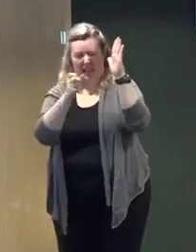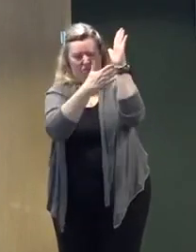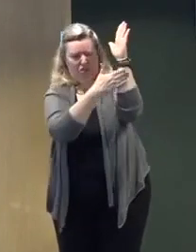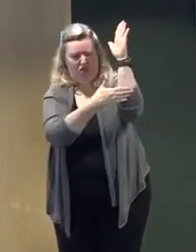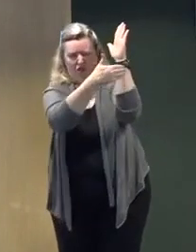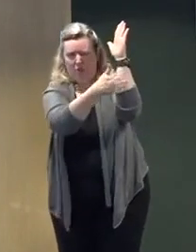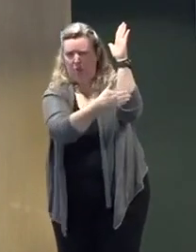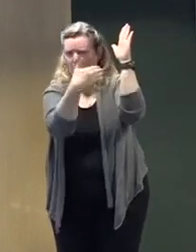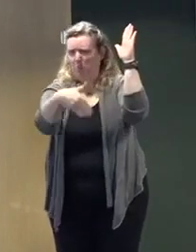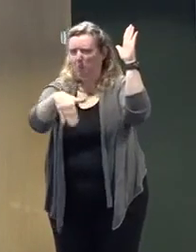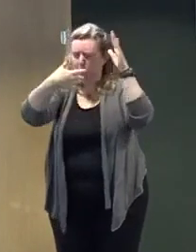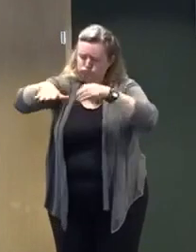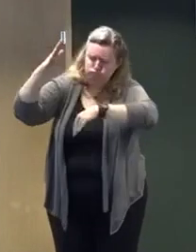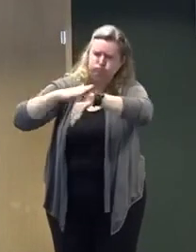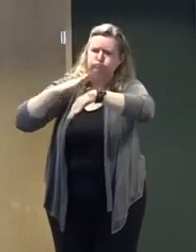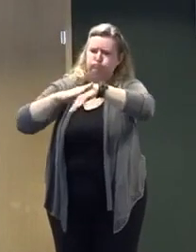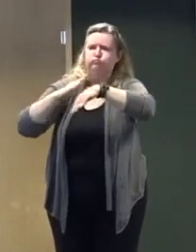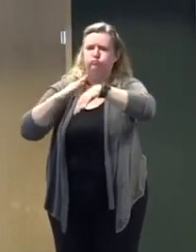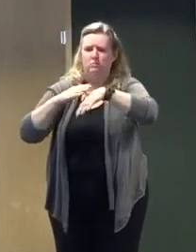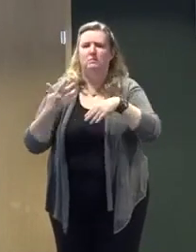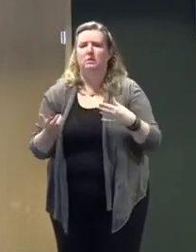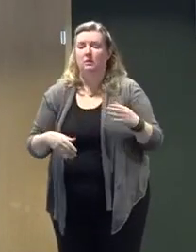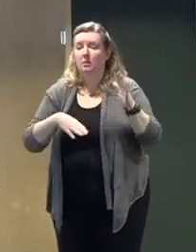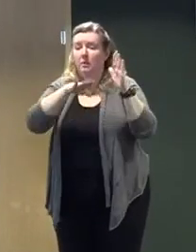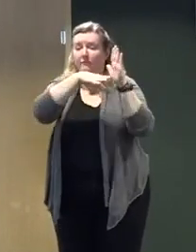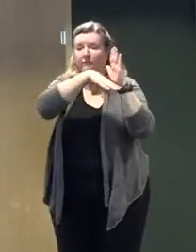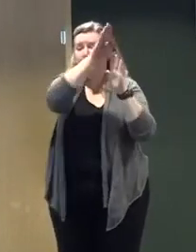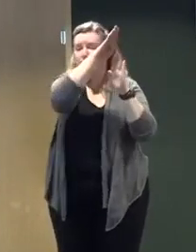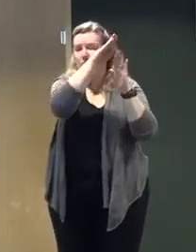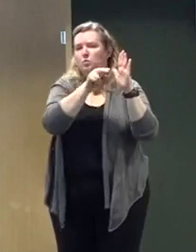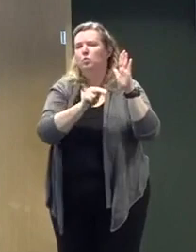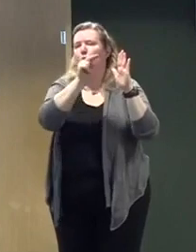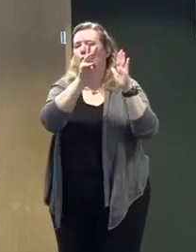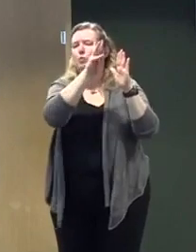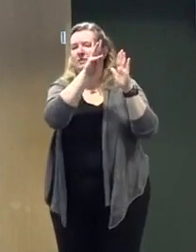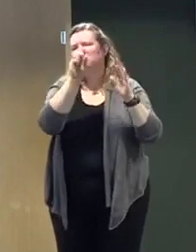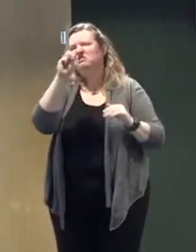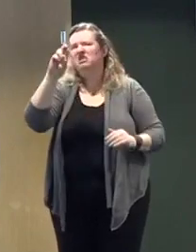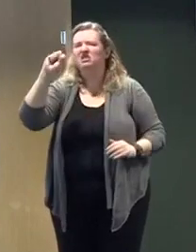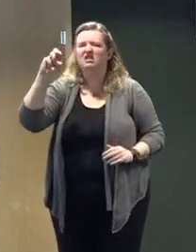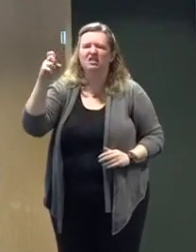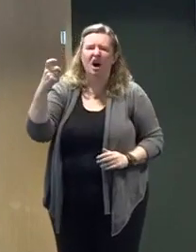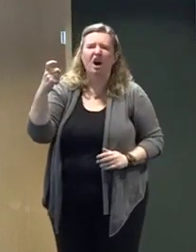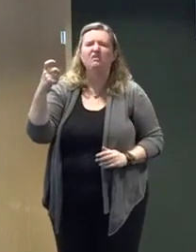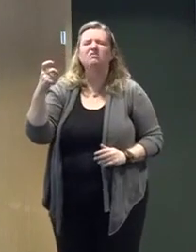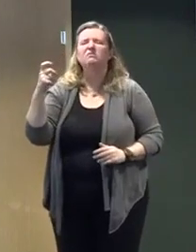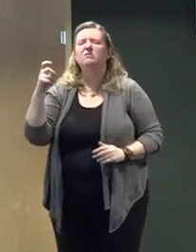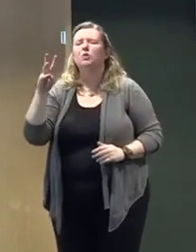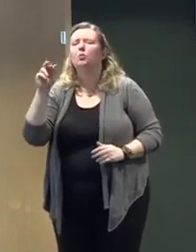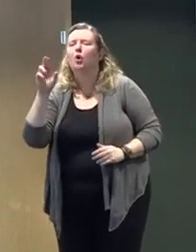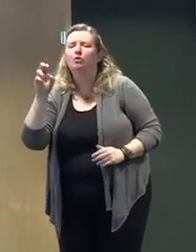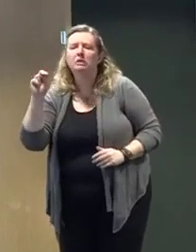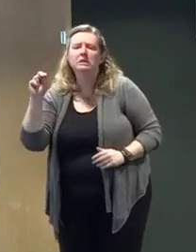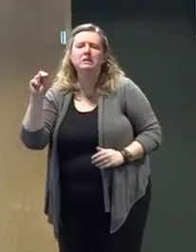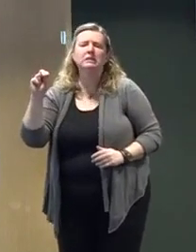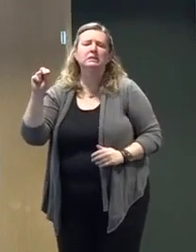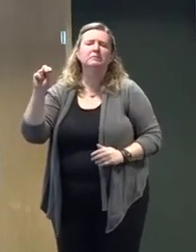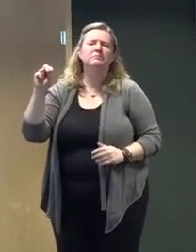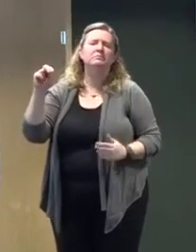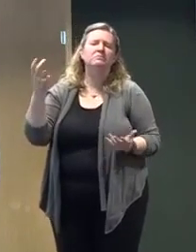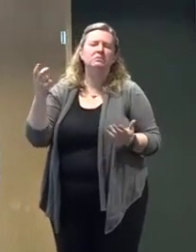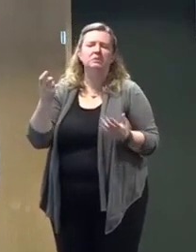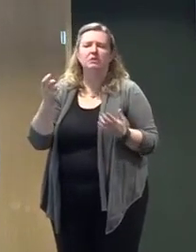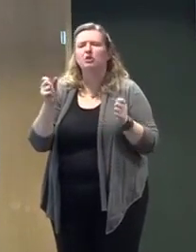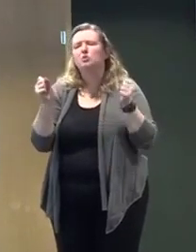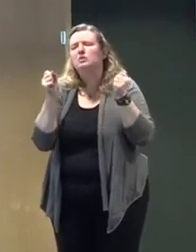and Warren counties are under a winter storm watch. Again, Monmouth, Ocean, Eastern Burlington, Atlantic, and